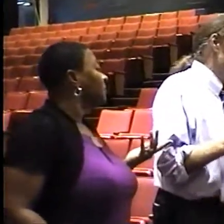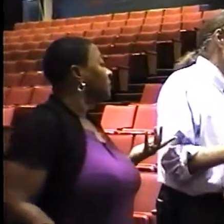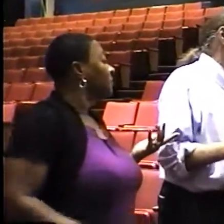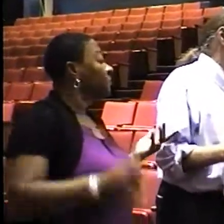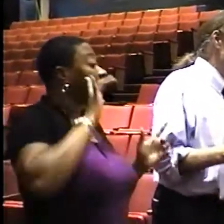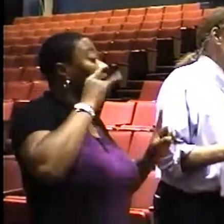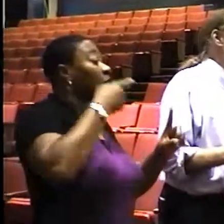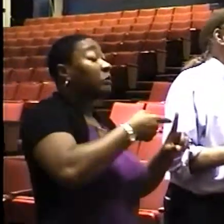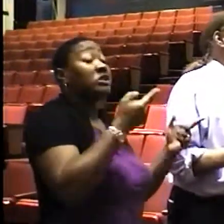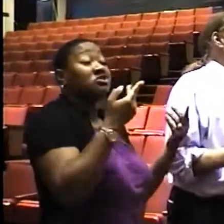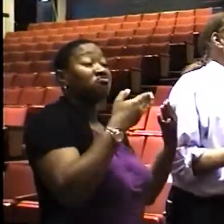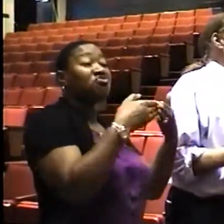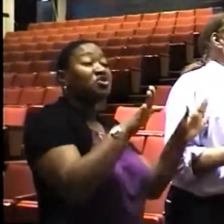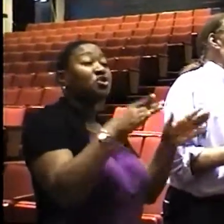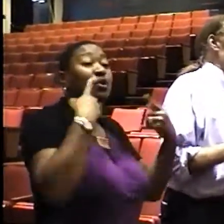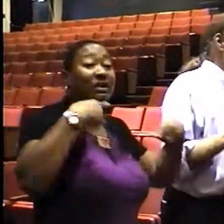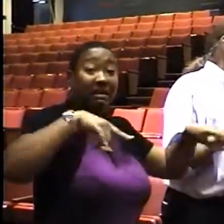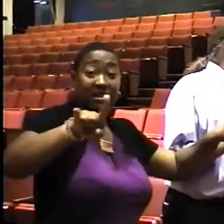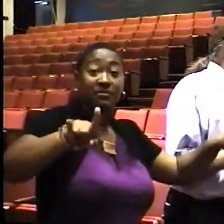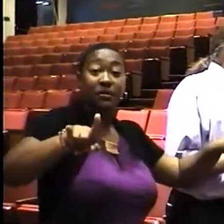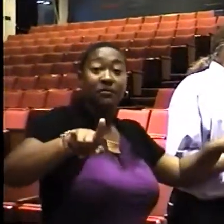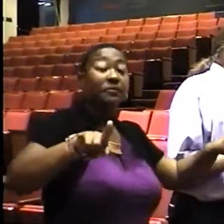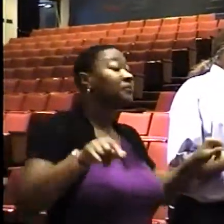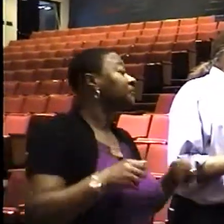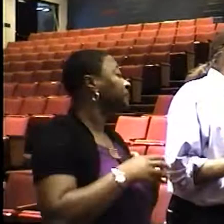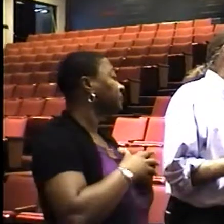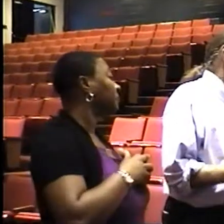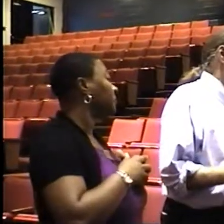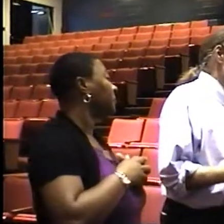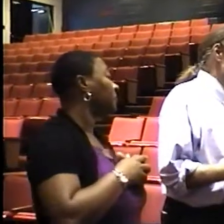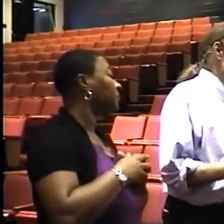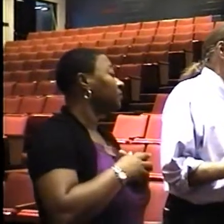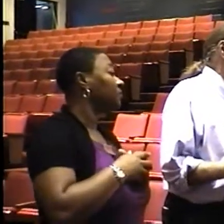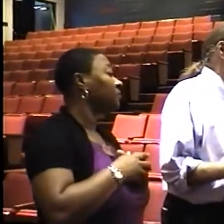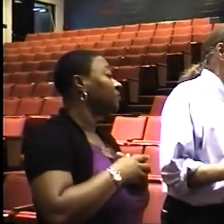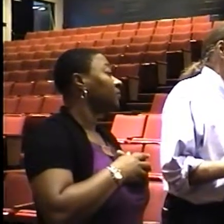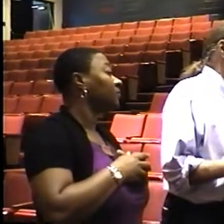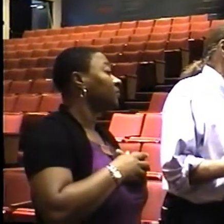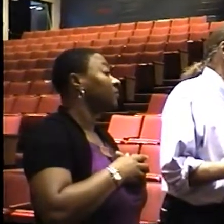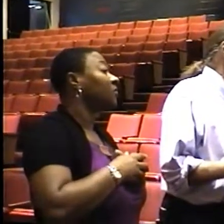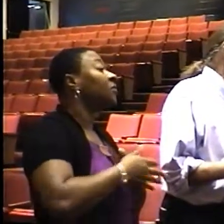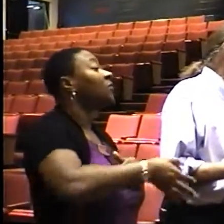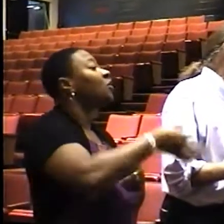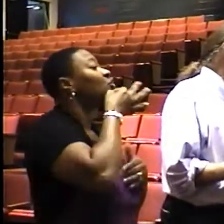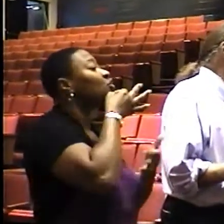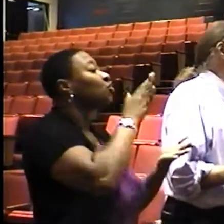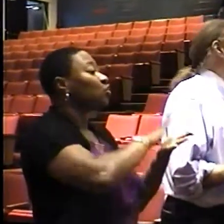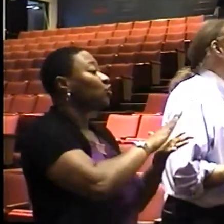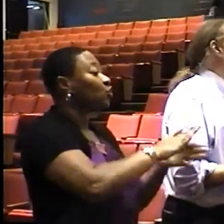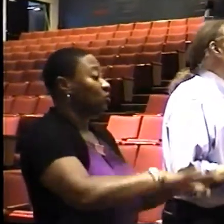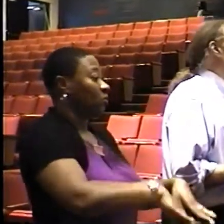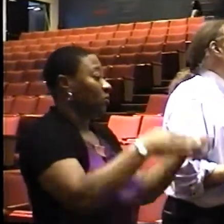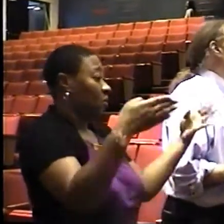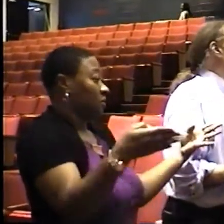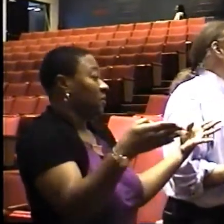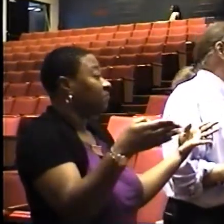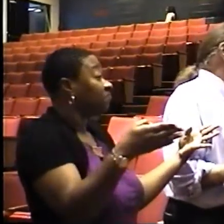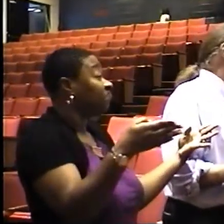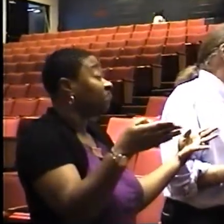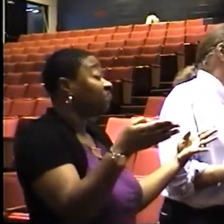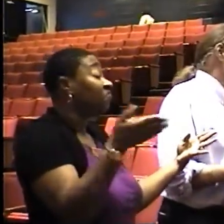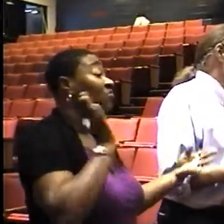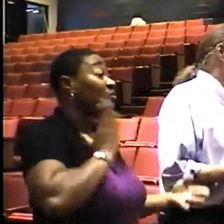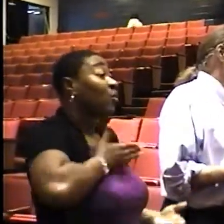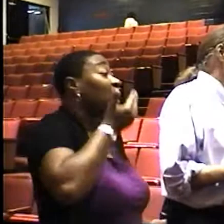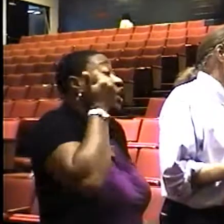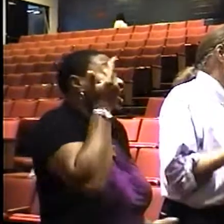is general announcement. As school is about to open, it has been no secret that the emergency